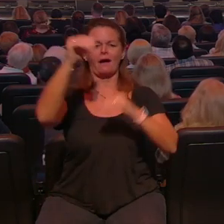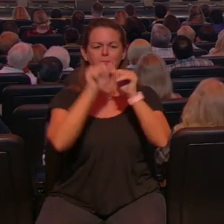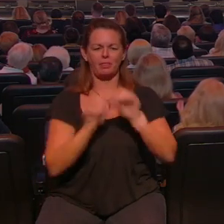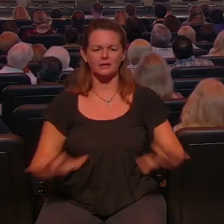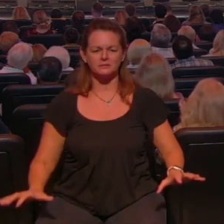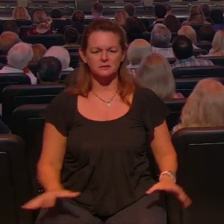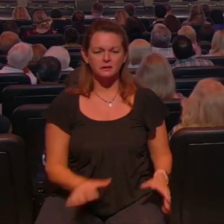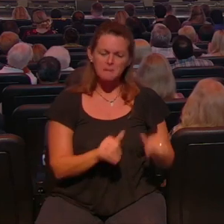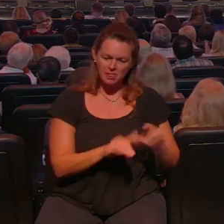that's living beyond blessed